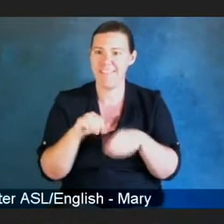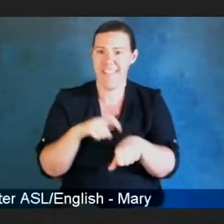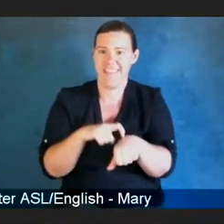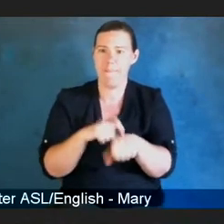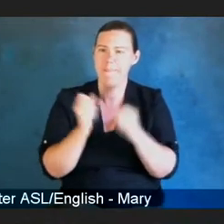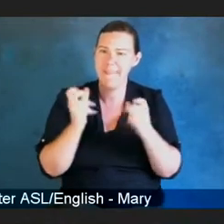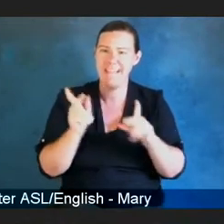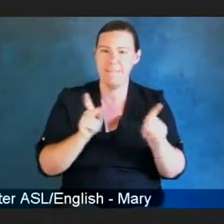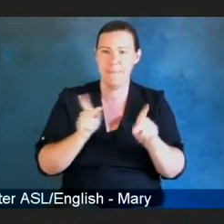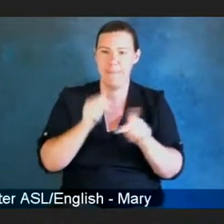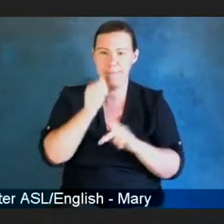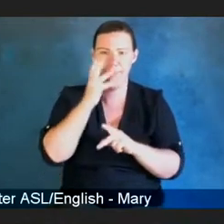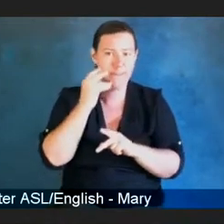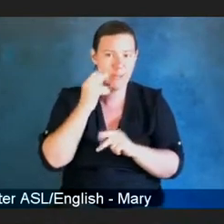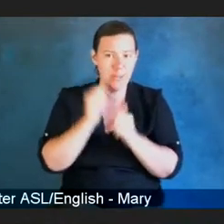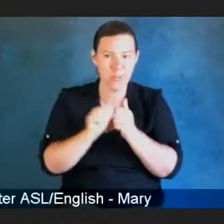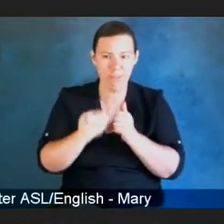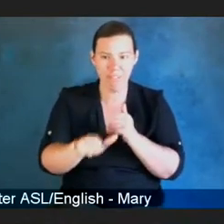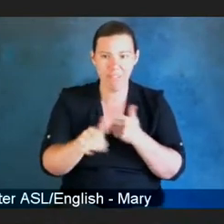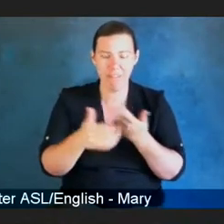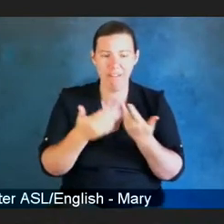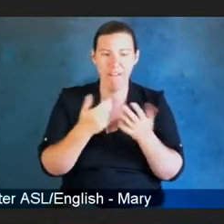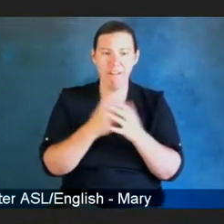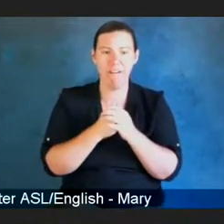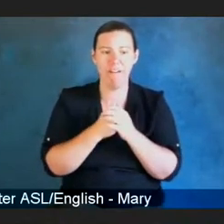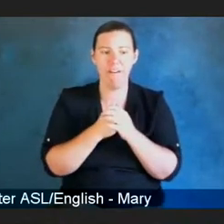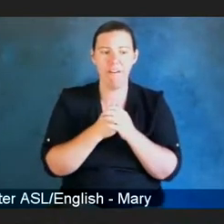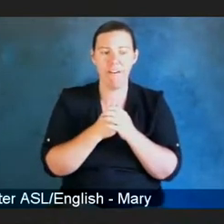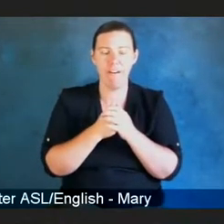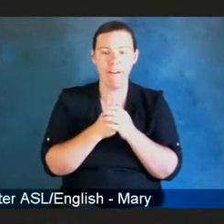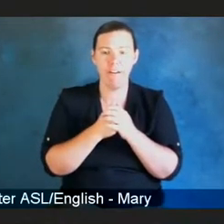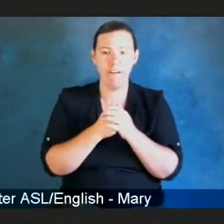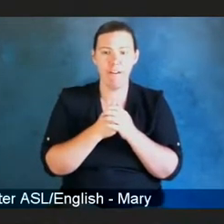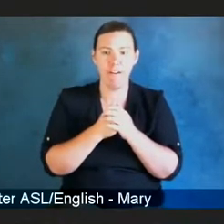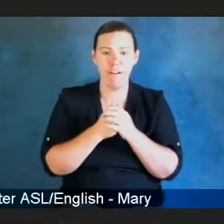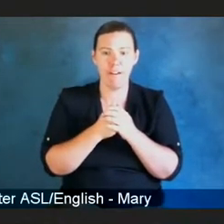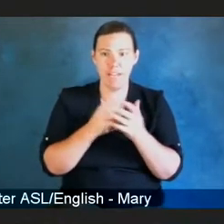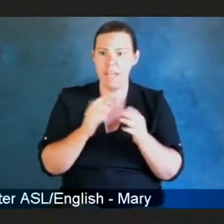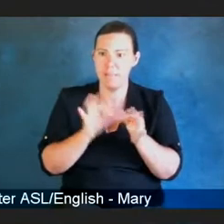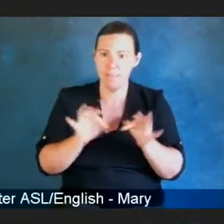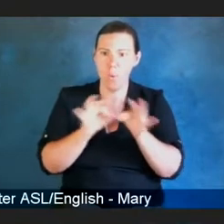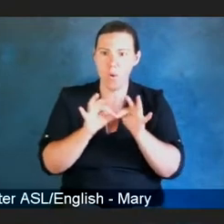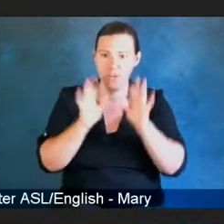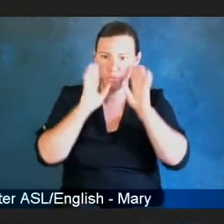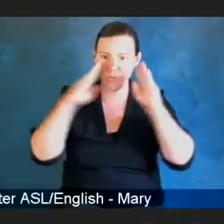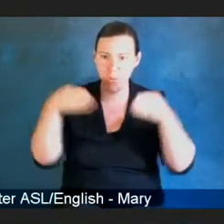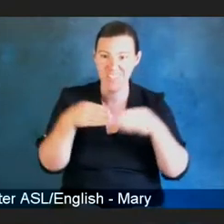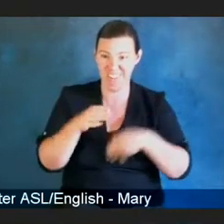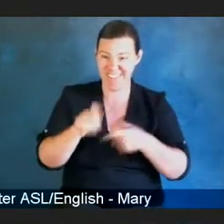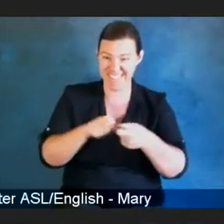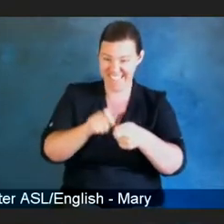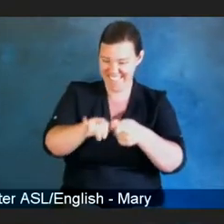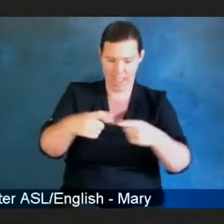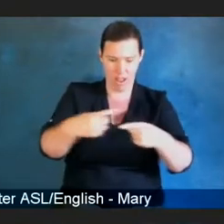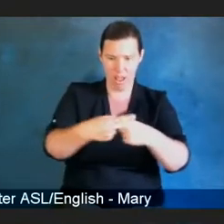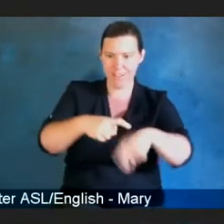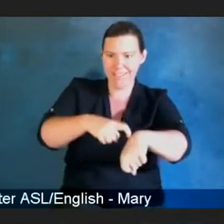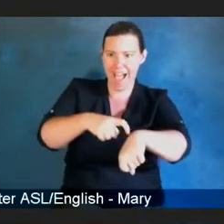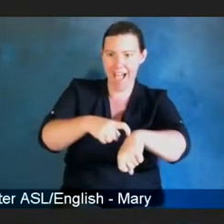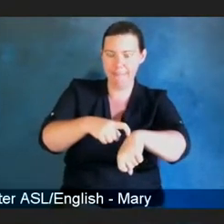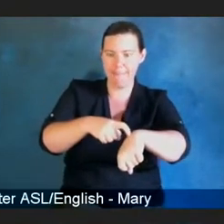really is incredibly important to focus on, the timing of when that happened and how